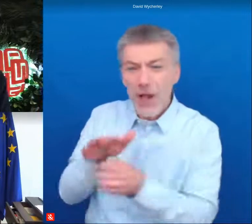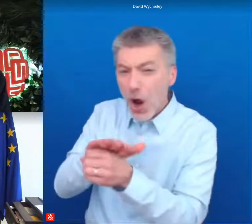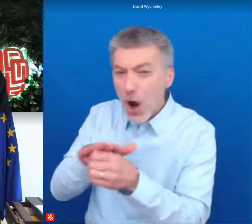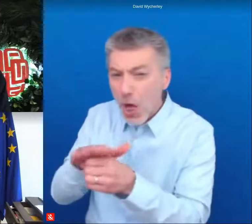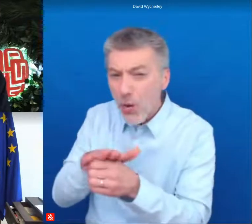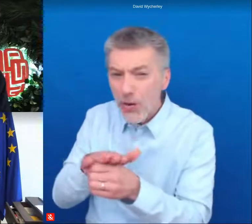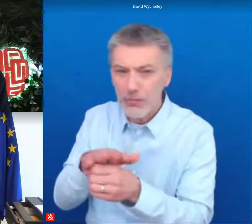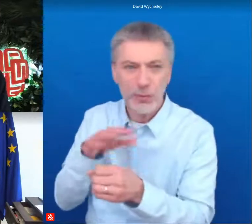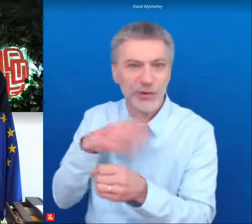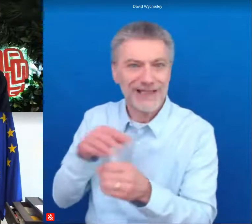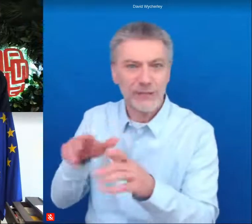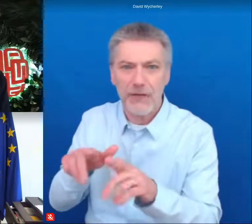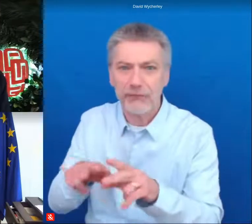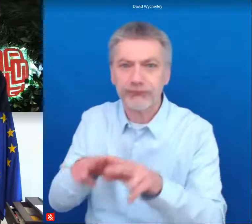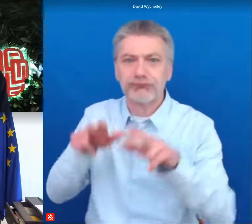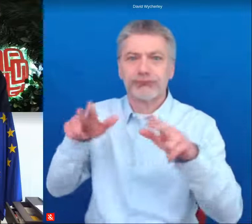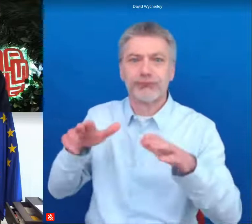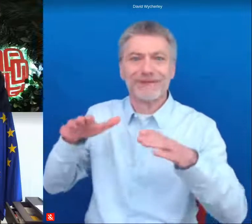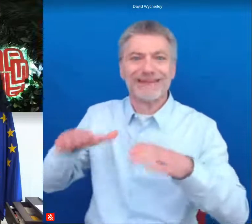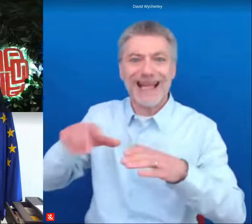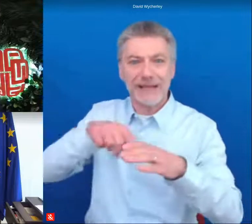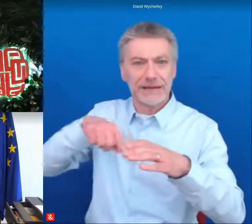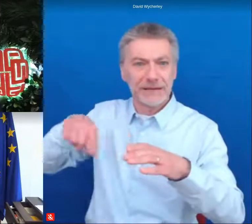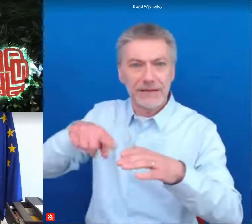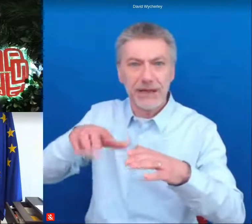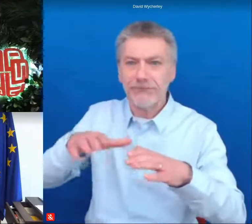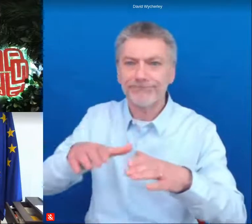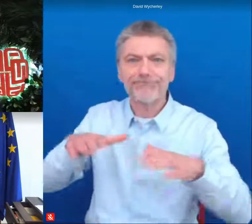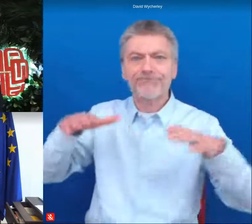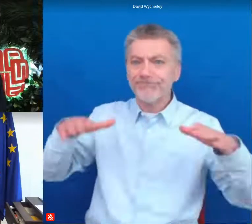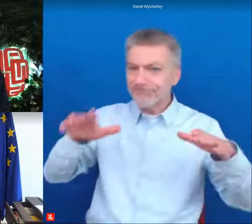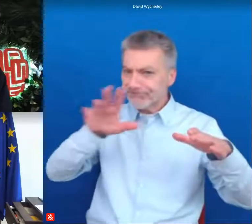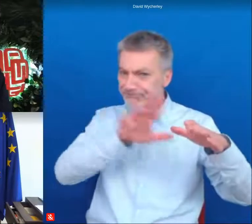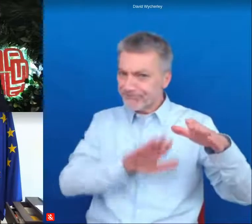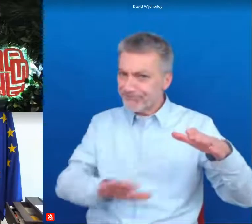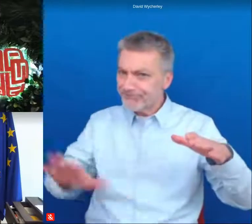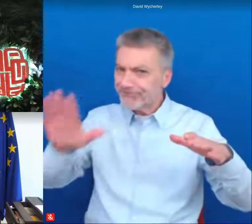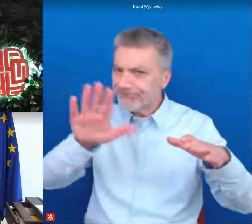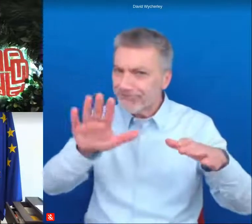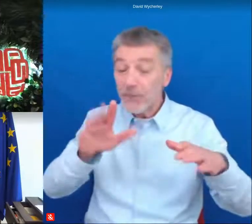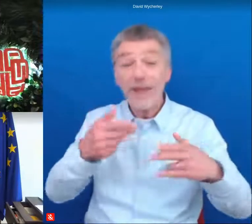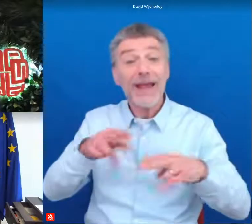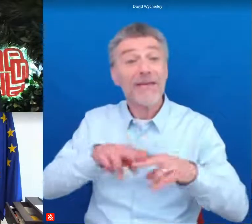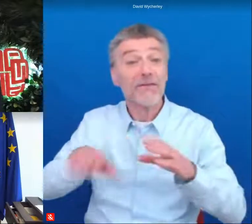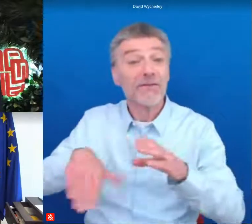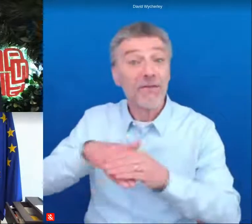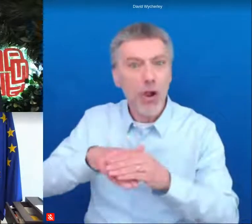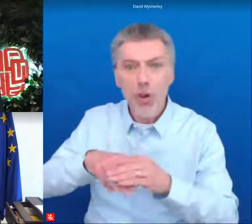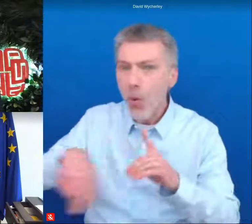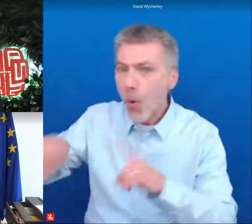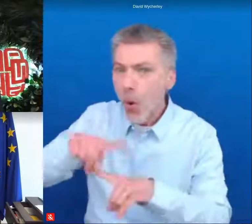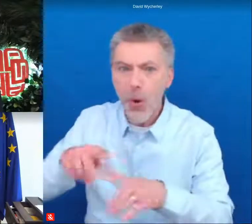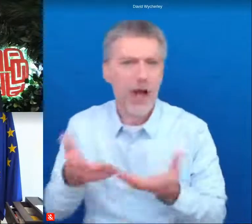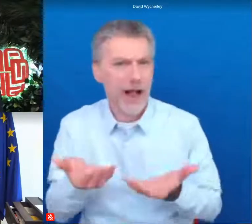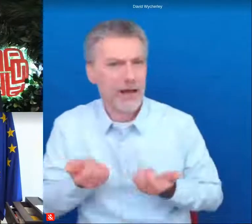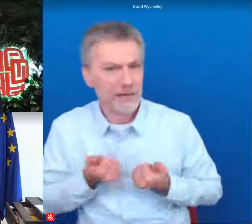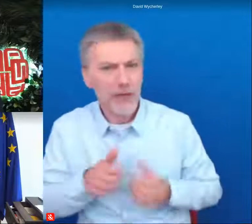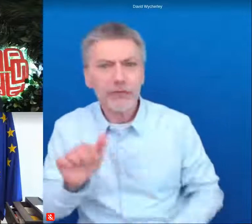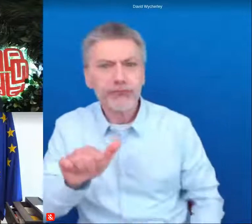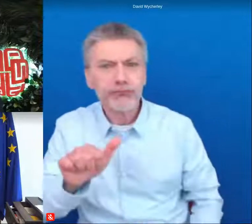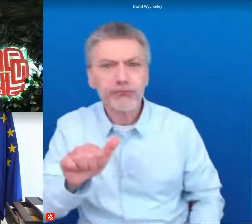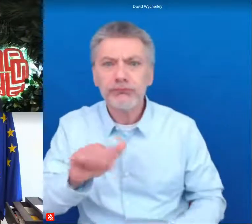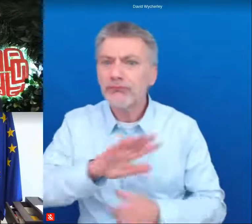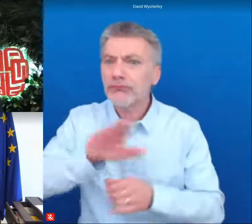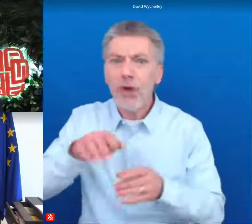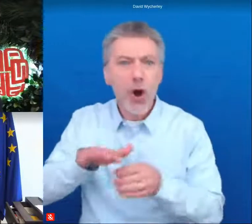got to have scale but if you have a scale and if you have a full participation of the people there if local